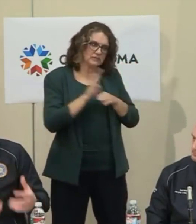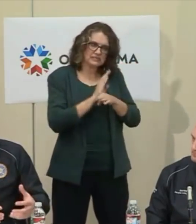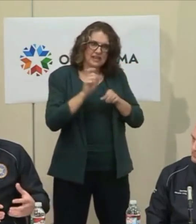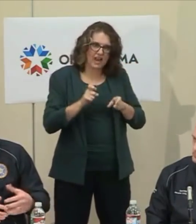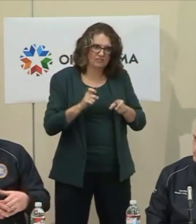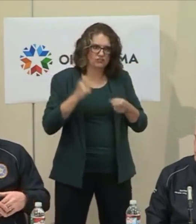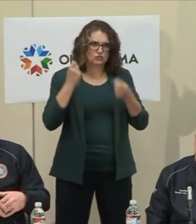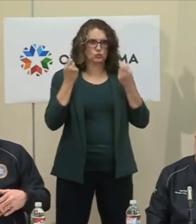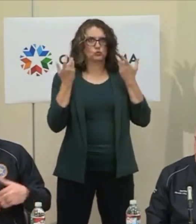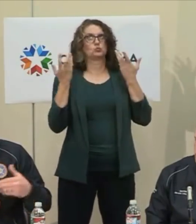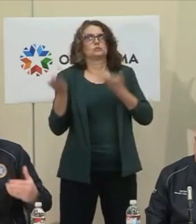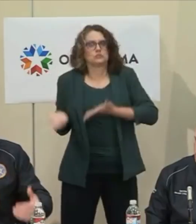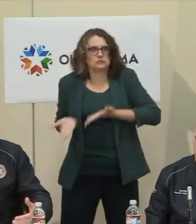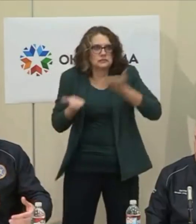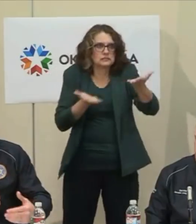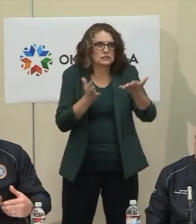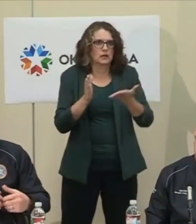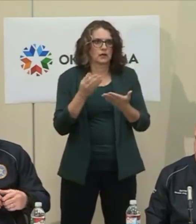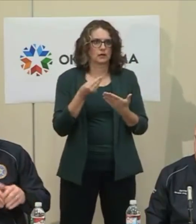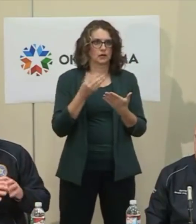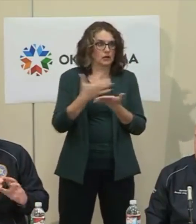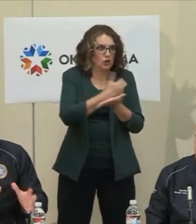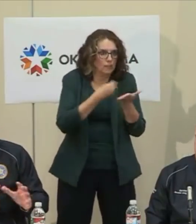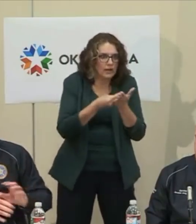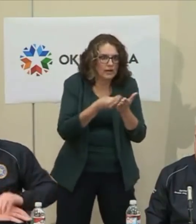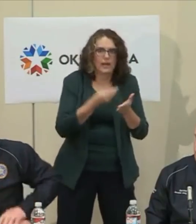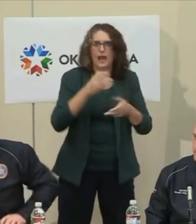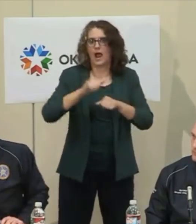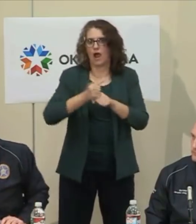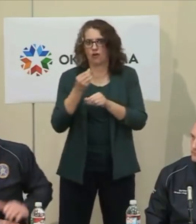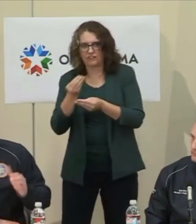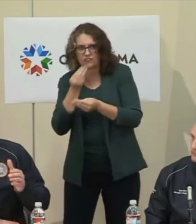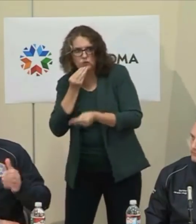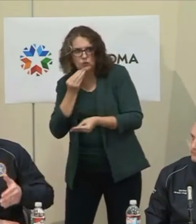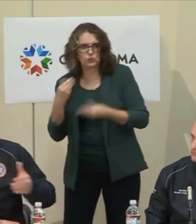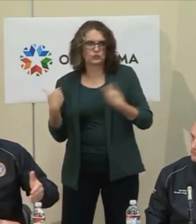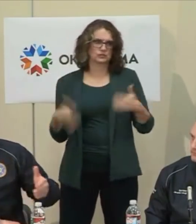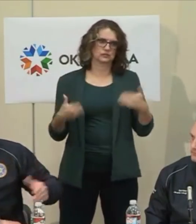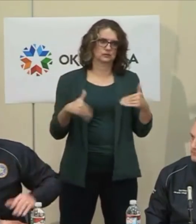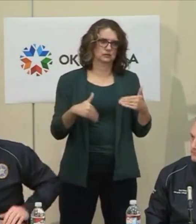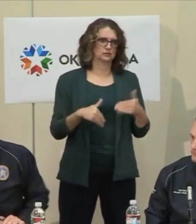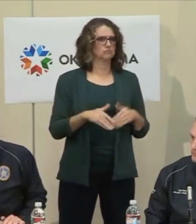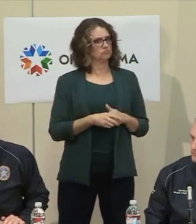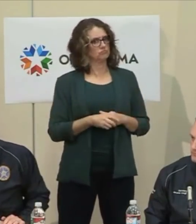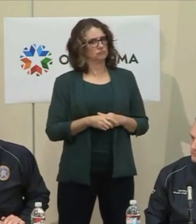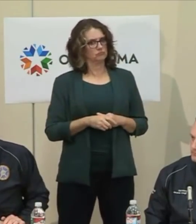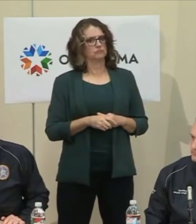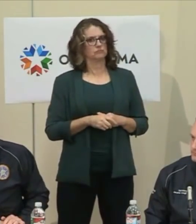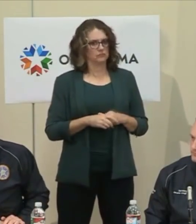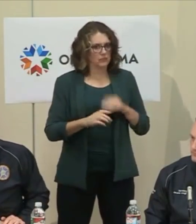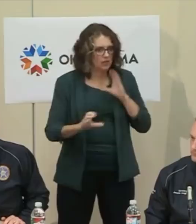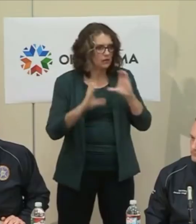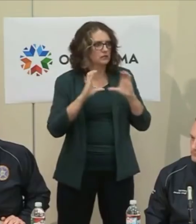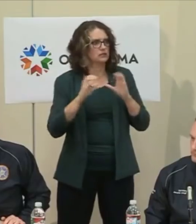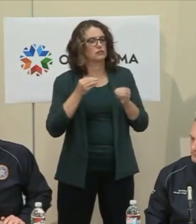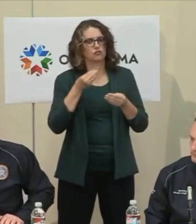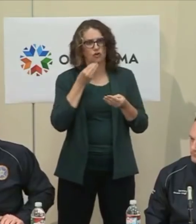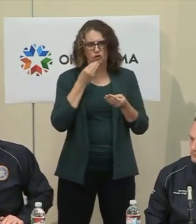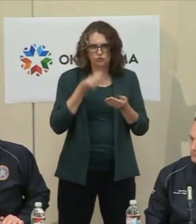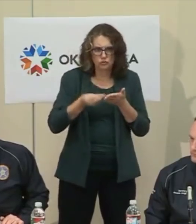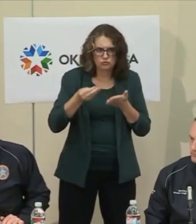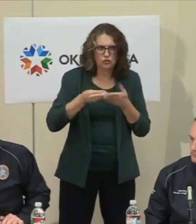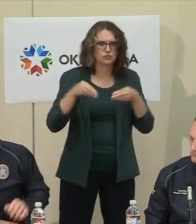deliver services? How do we go to the grocery store? That's why I'm so proud of – I've been having conversations with all the grocery store association, the restaurant